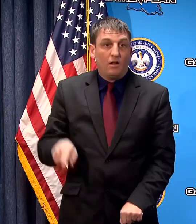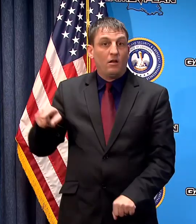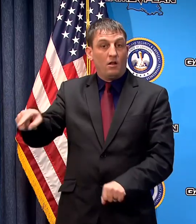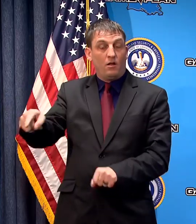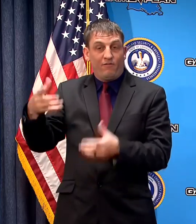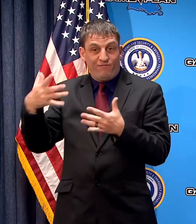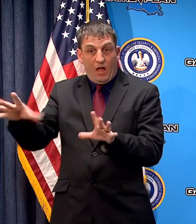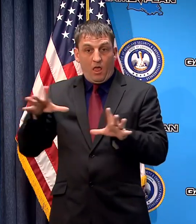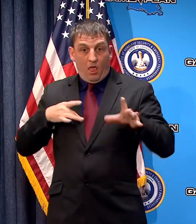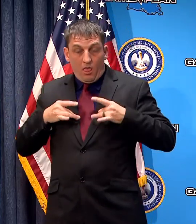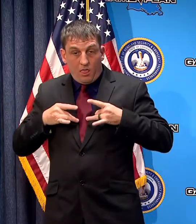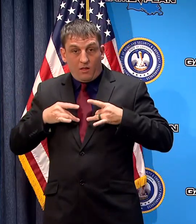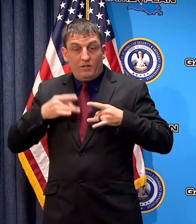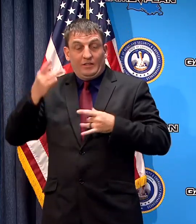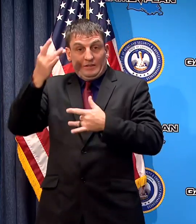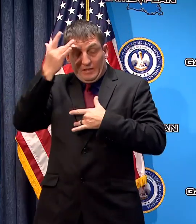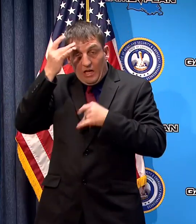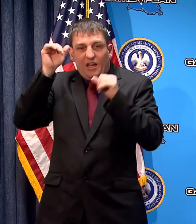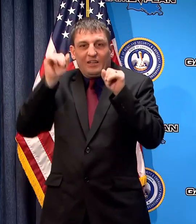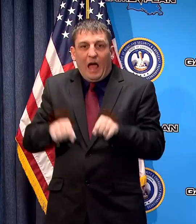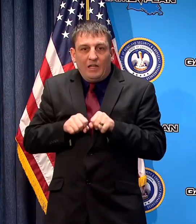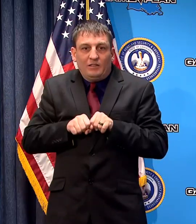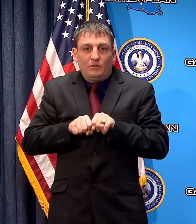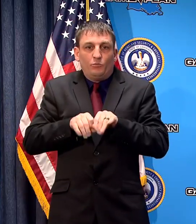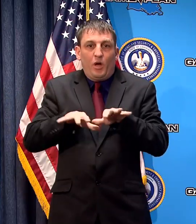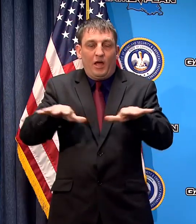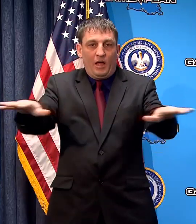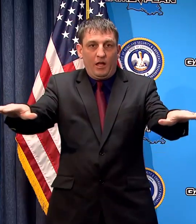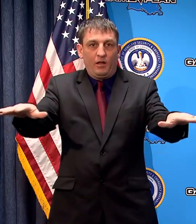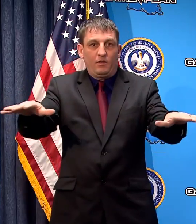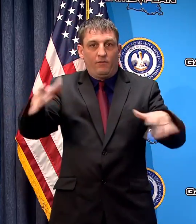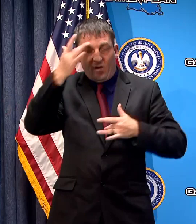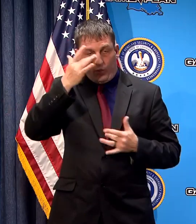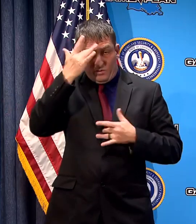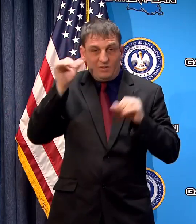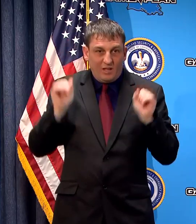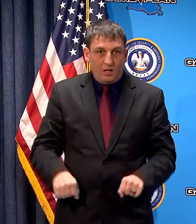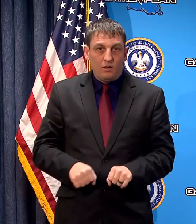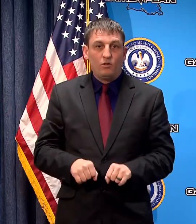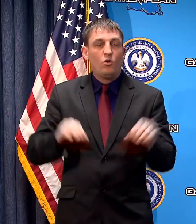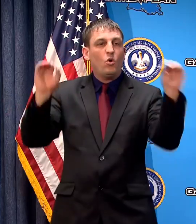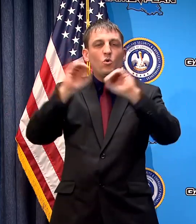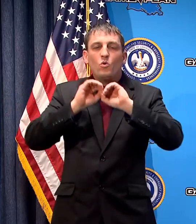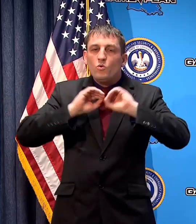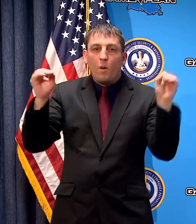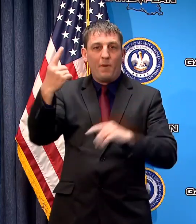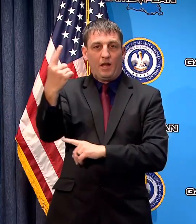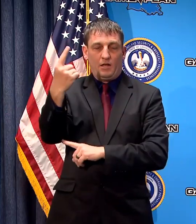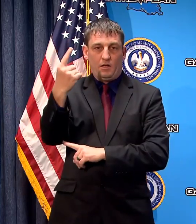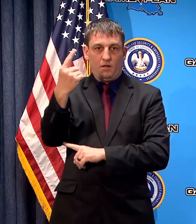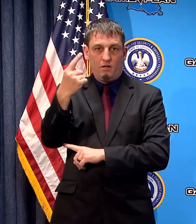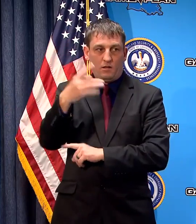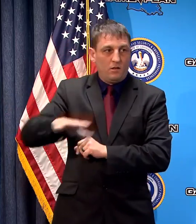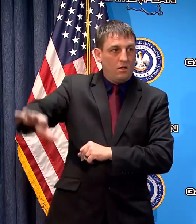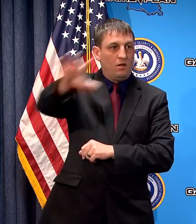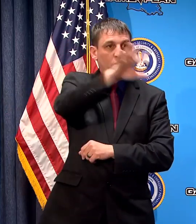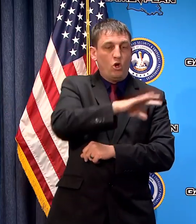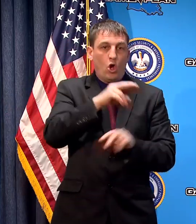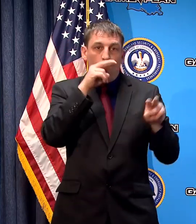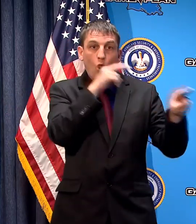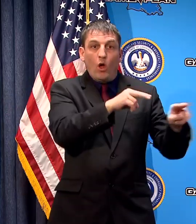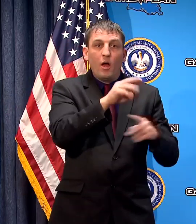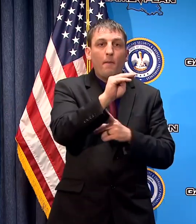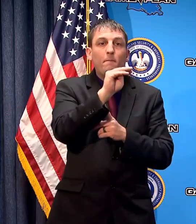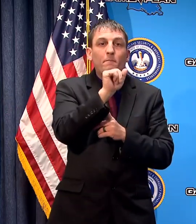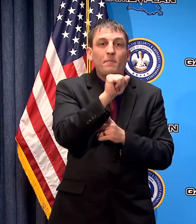become symptomatic even mildly of spreading this virus and so nobody, nobody should look at the map